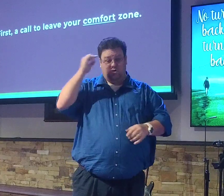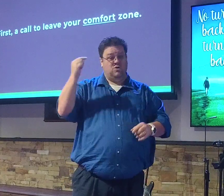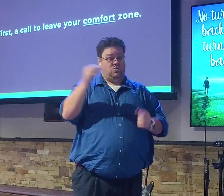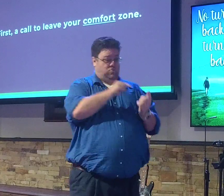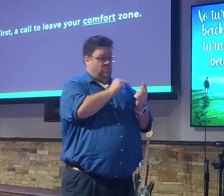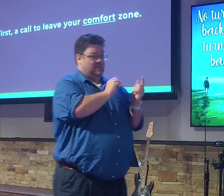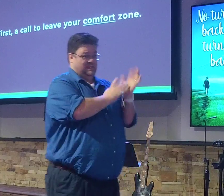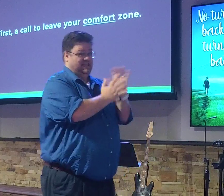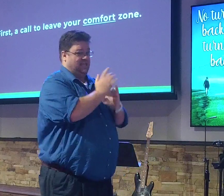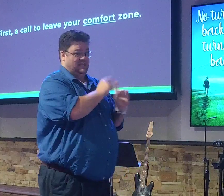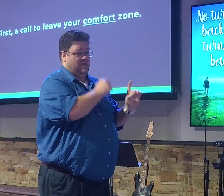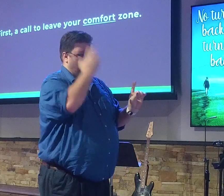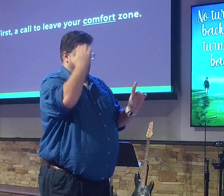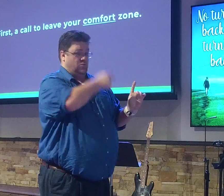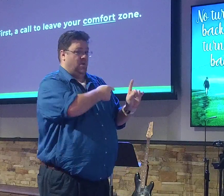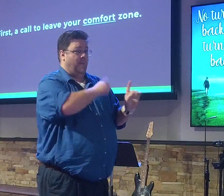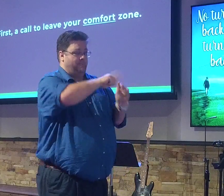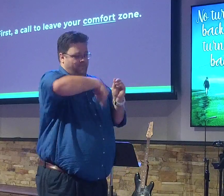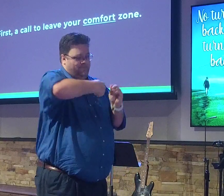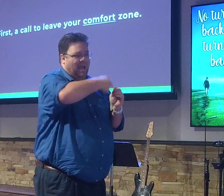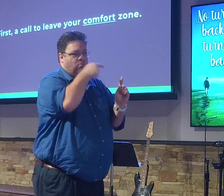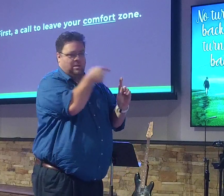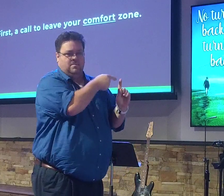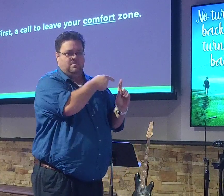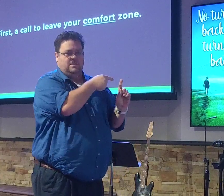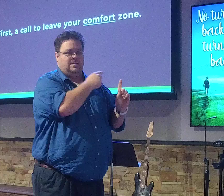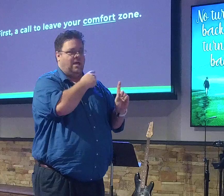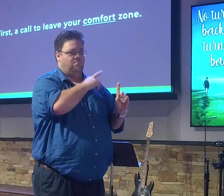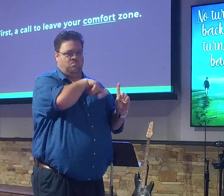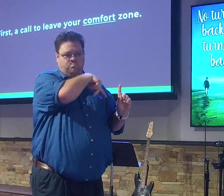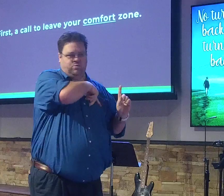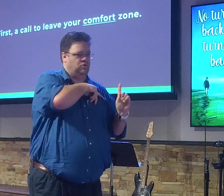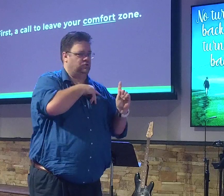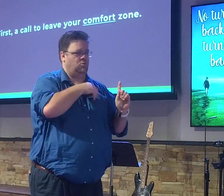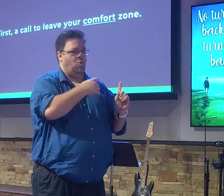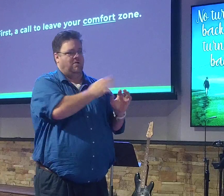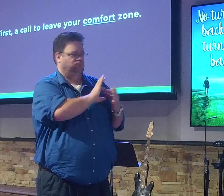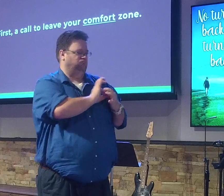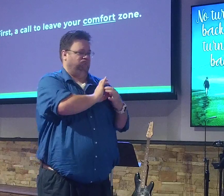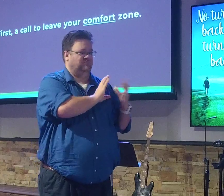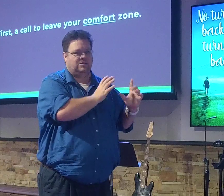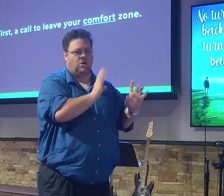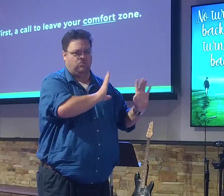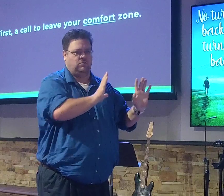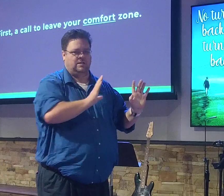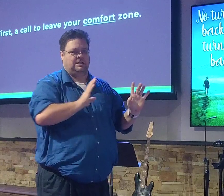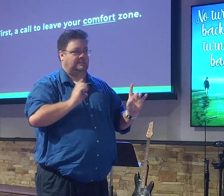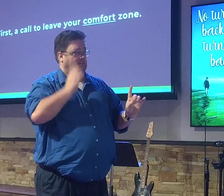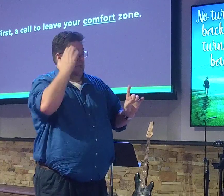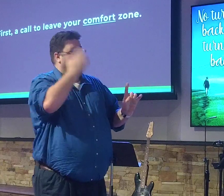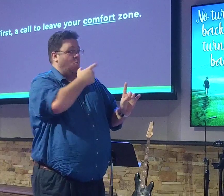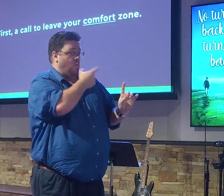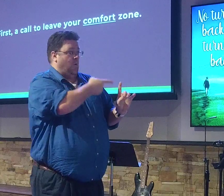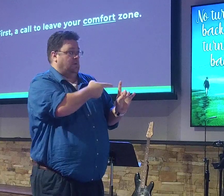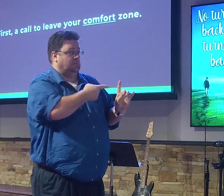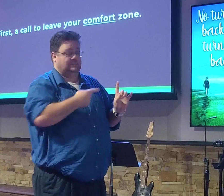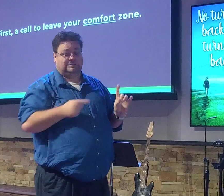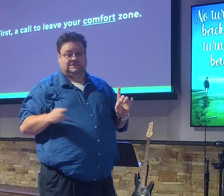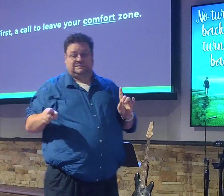time. He did not know him personally, though. So he takes Peter's boat and starts using it. I wonder what Peter